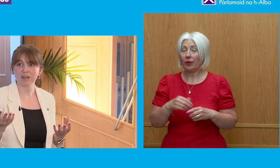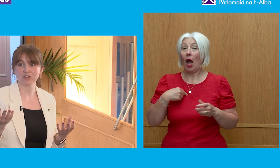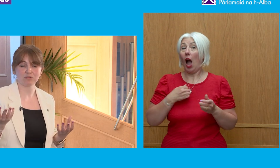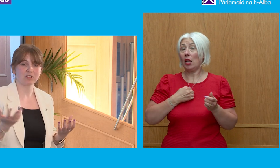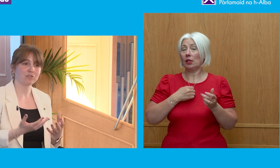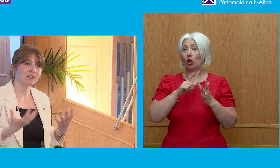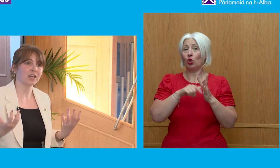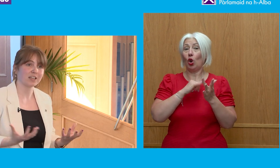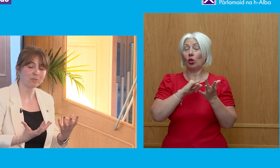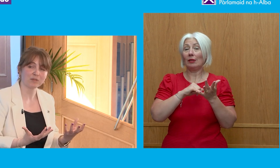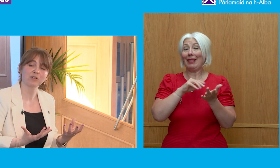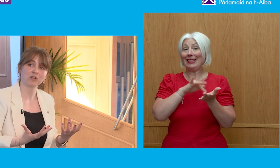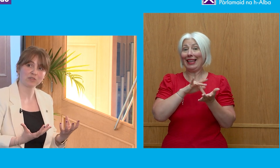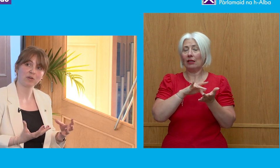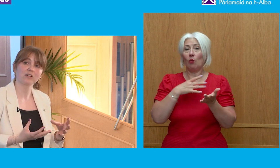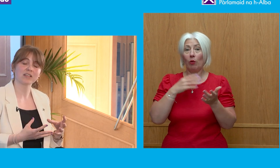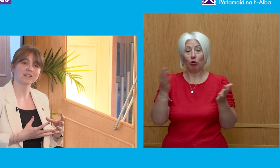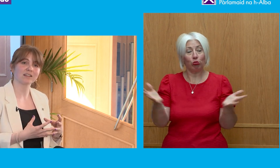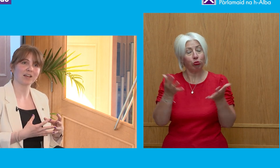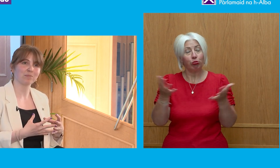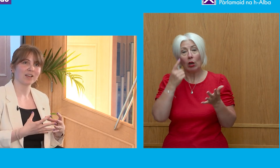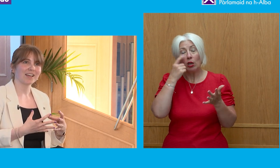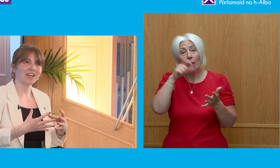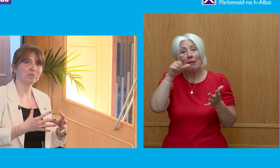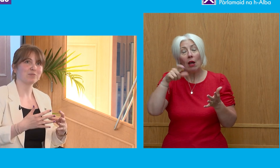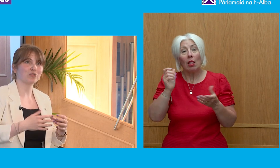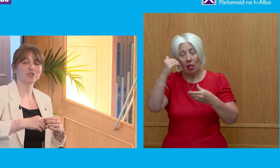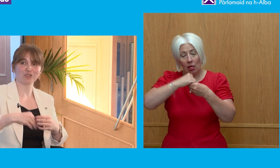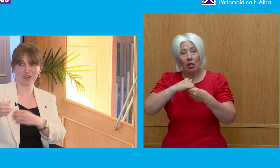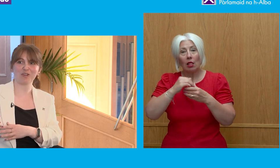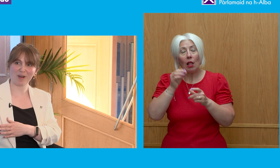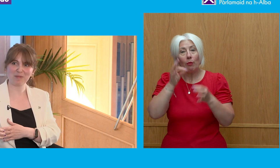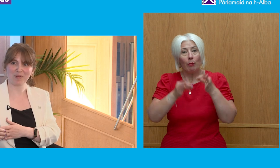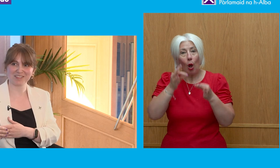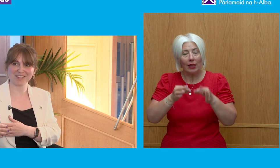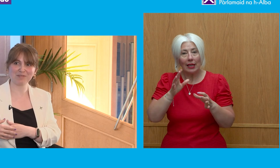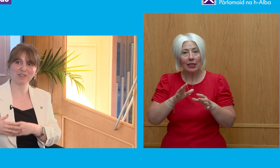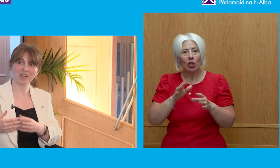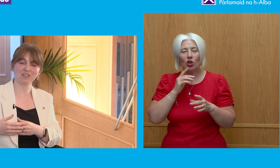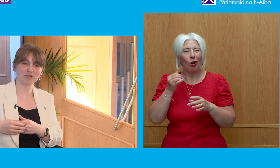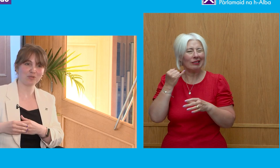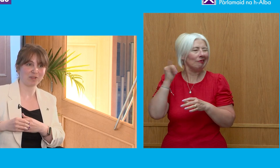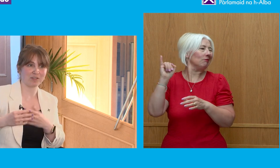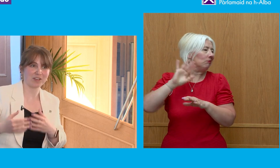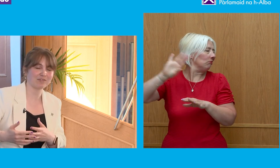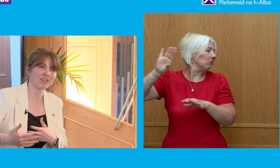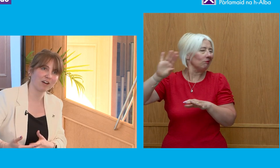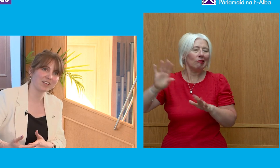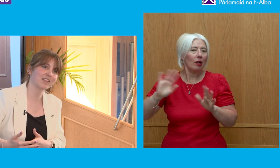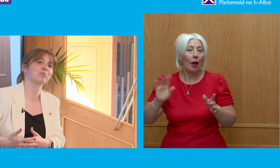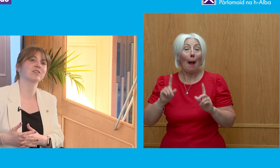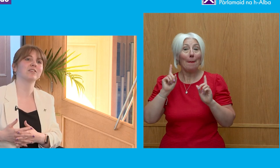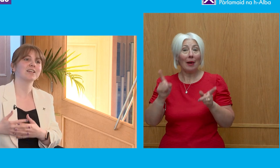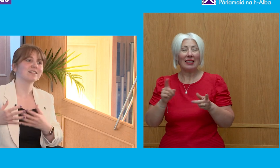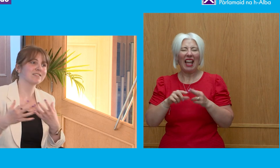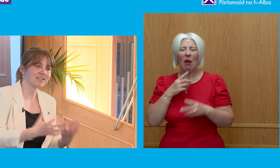at, as you mentioned, we're really trying to get young people involved in politics and get people to not turn away, but even if they are